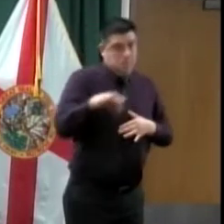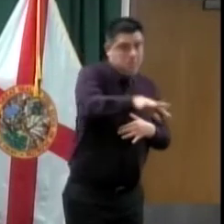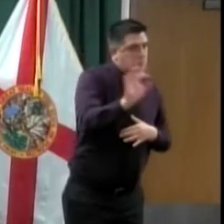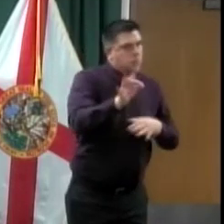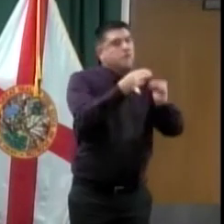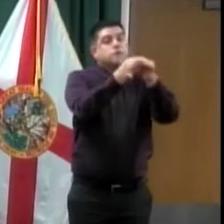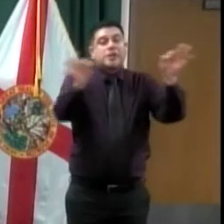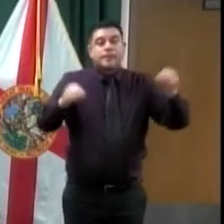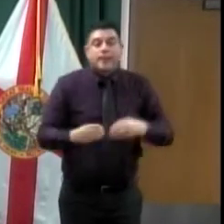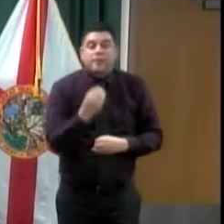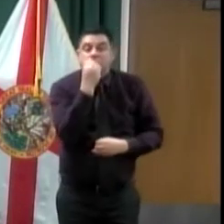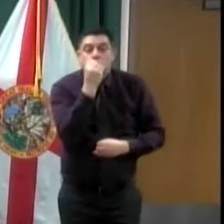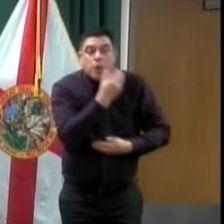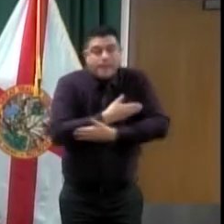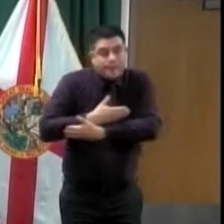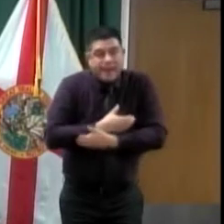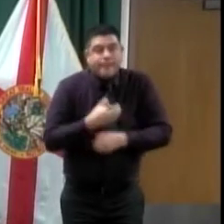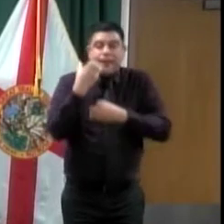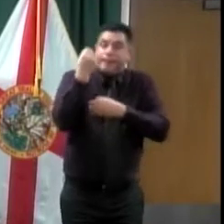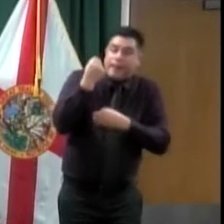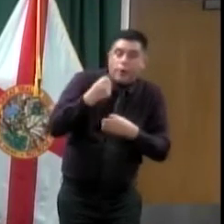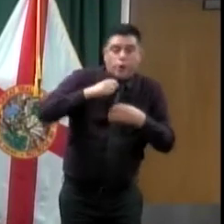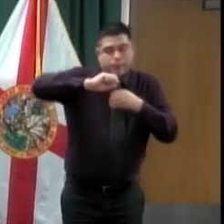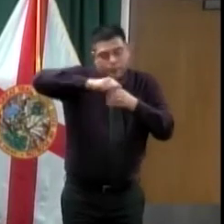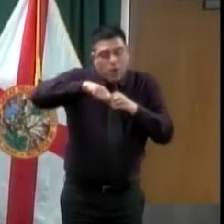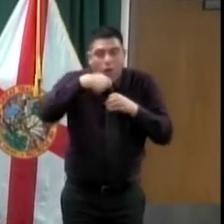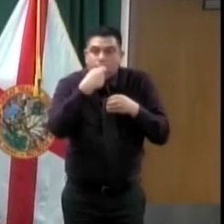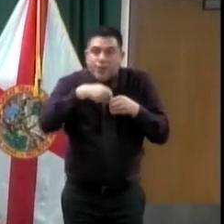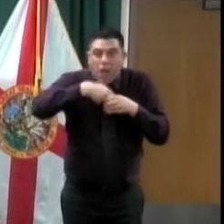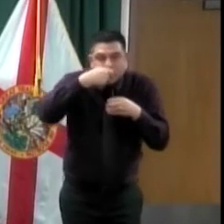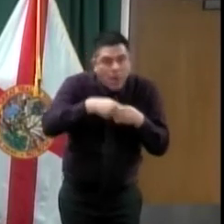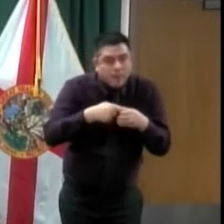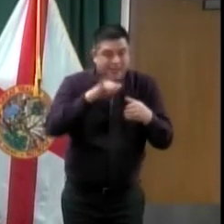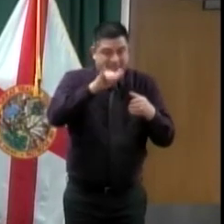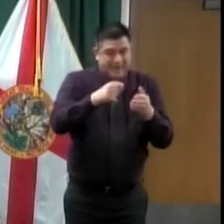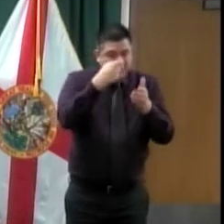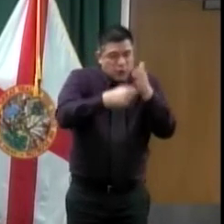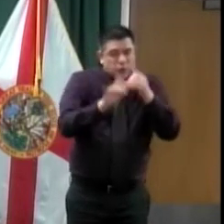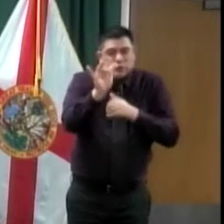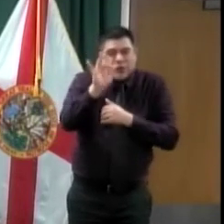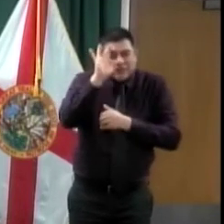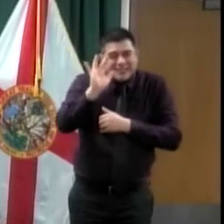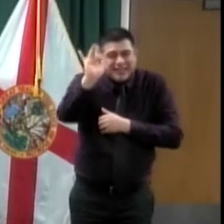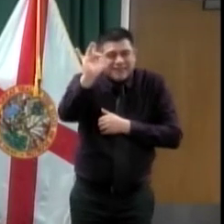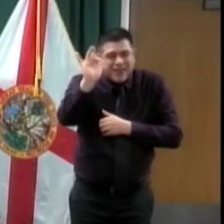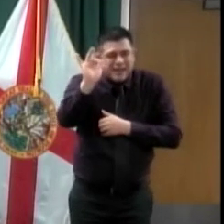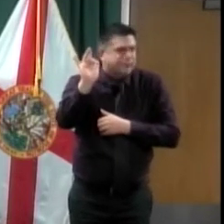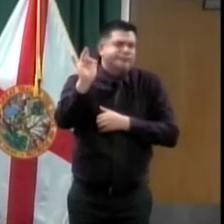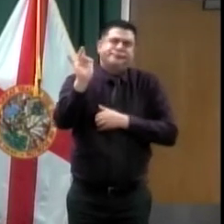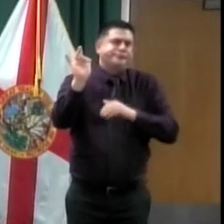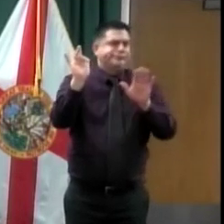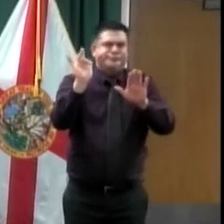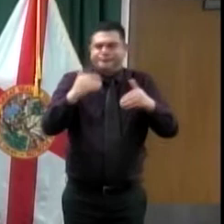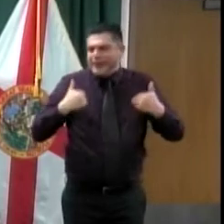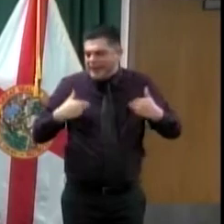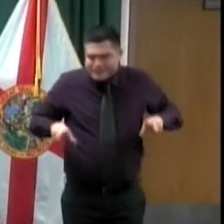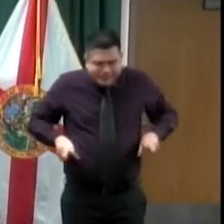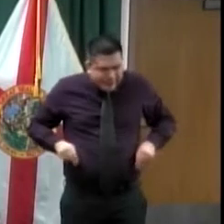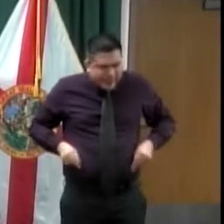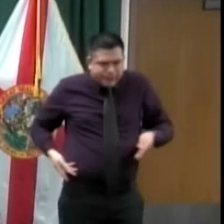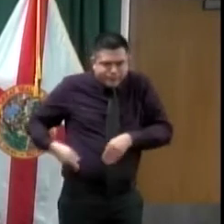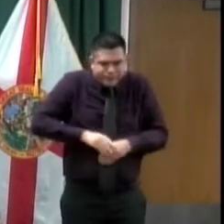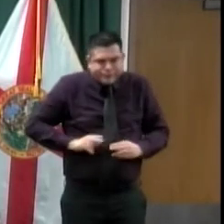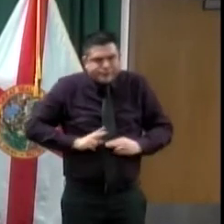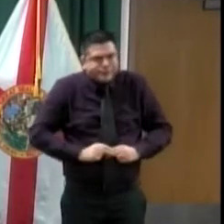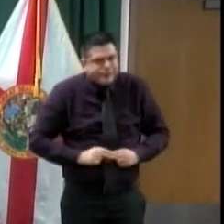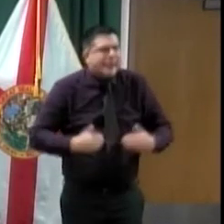like for a quarter. We have health and beauty items. We have cleaning items. We have diapers, paper goods. We have toilet paper coming in.